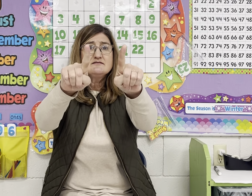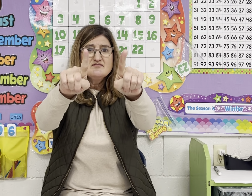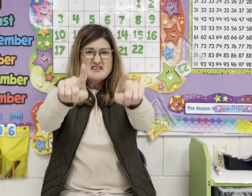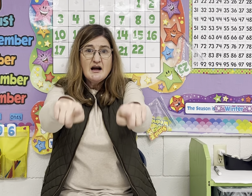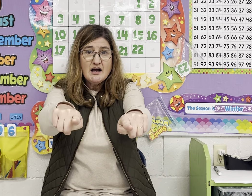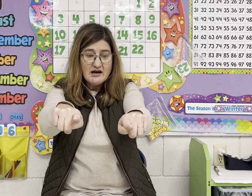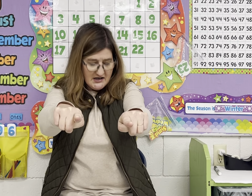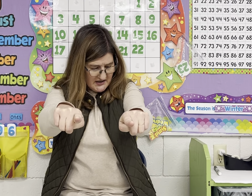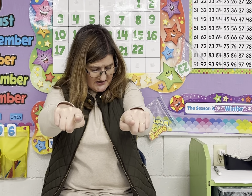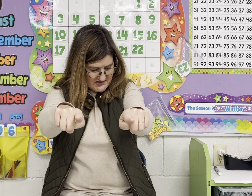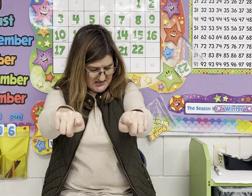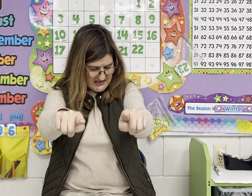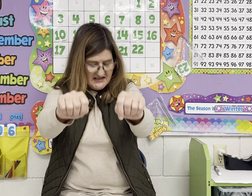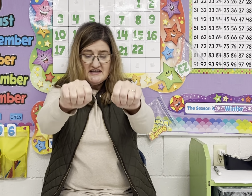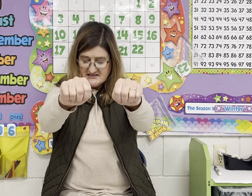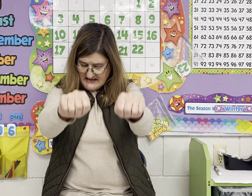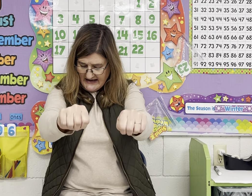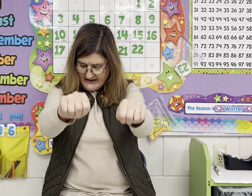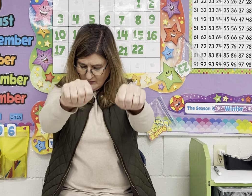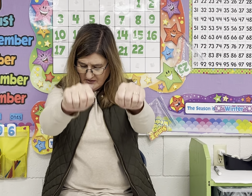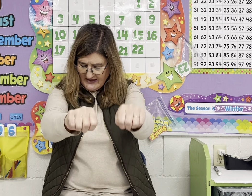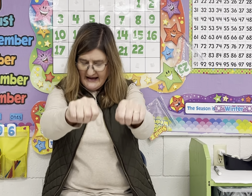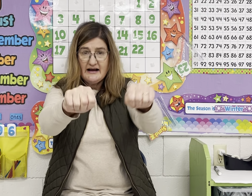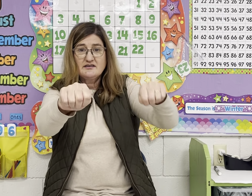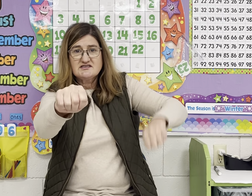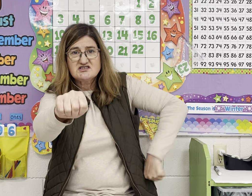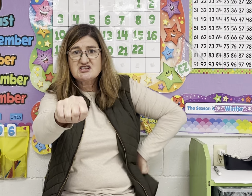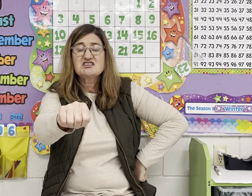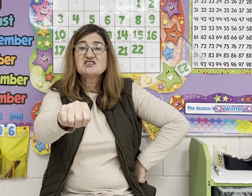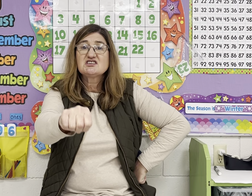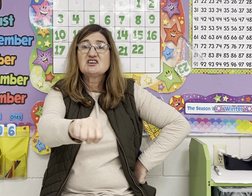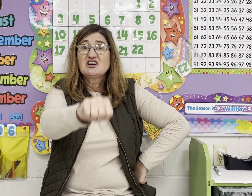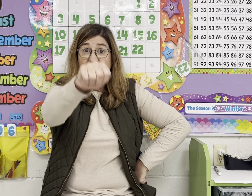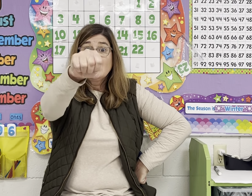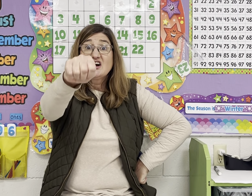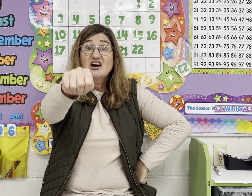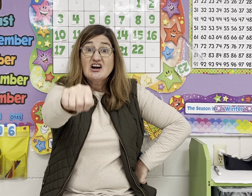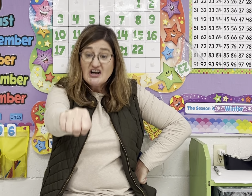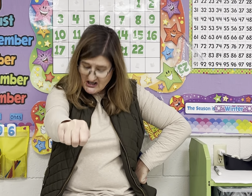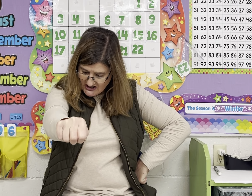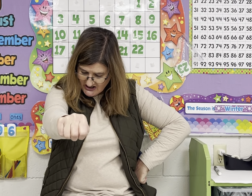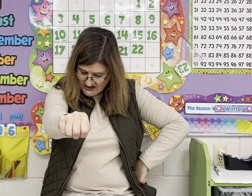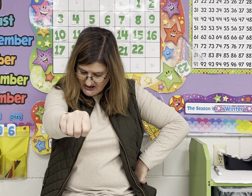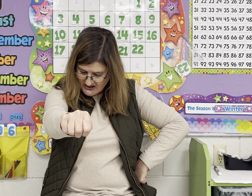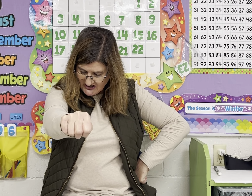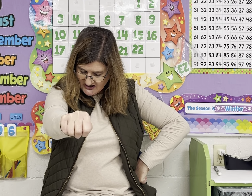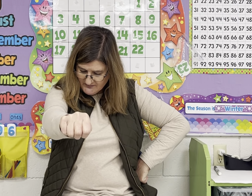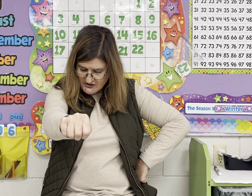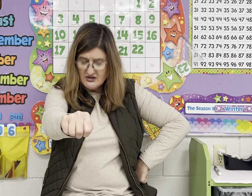hurt. Say it without t. Her. Good.